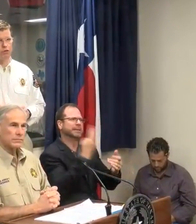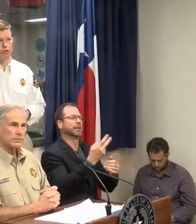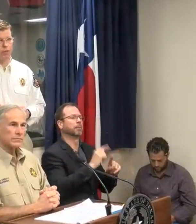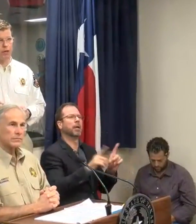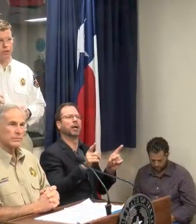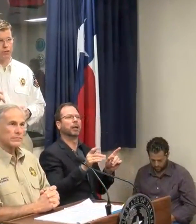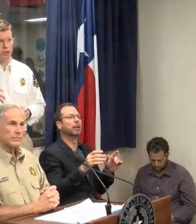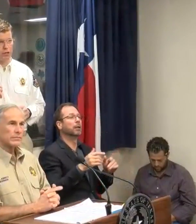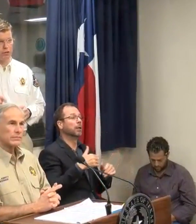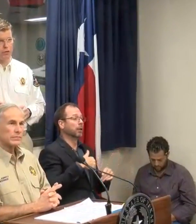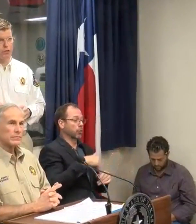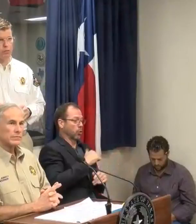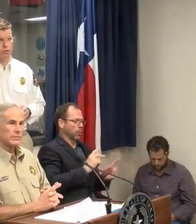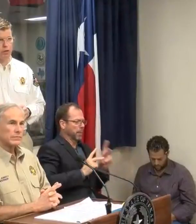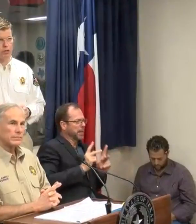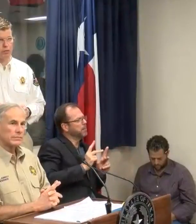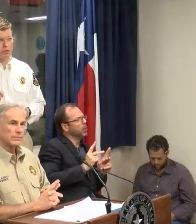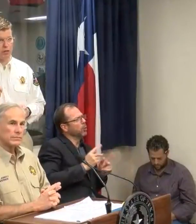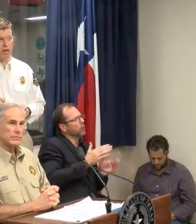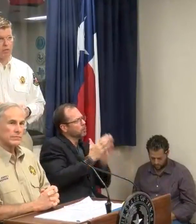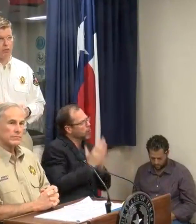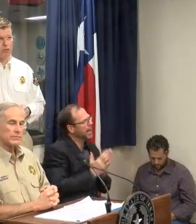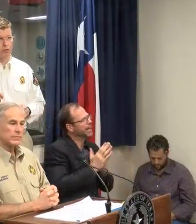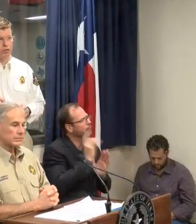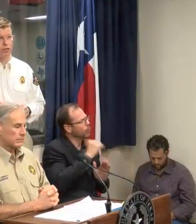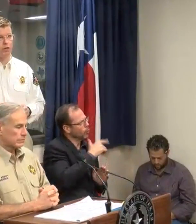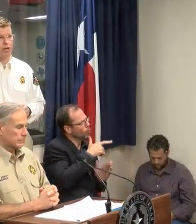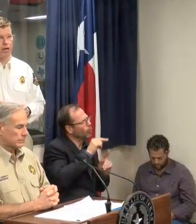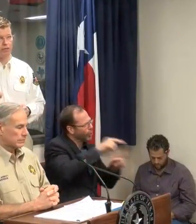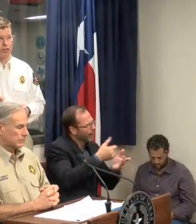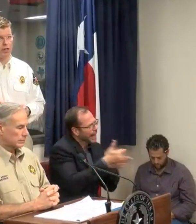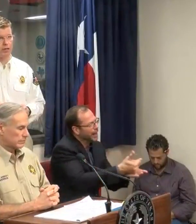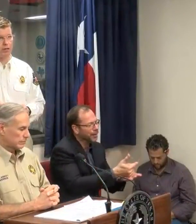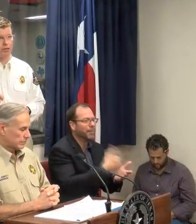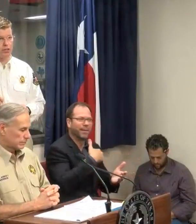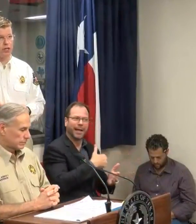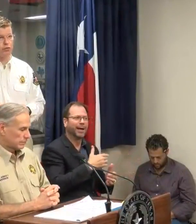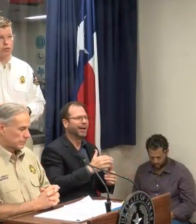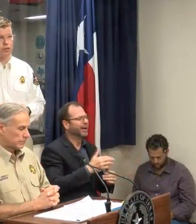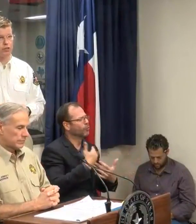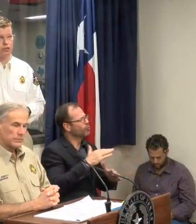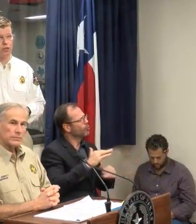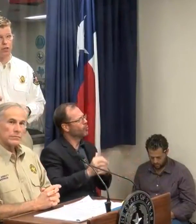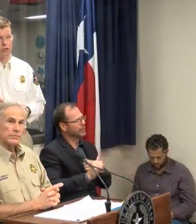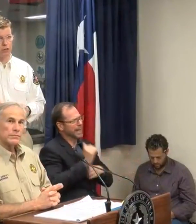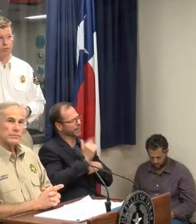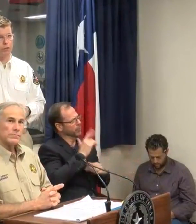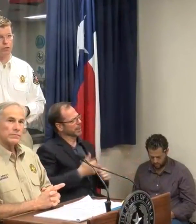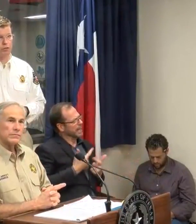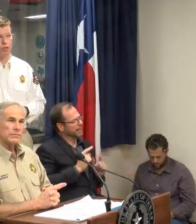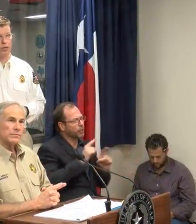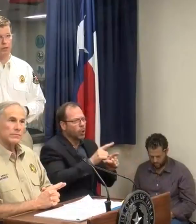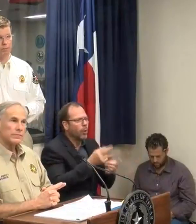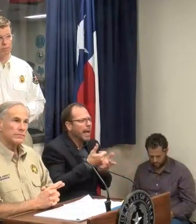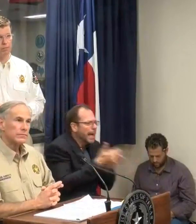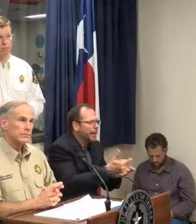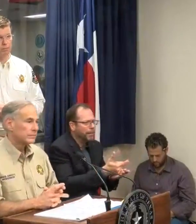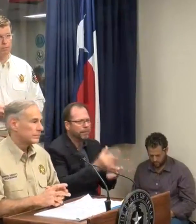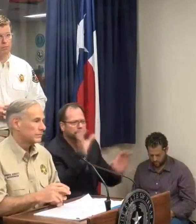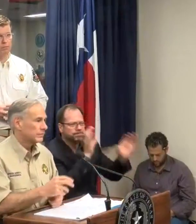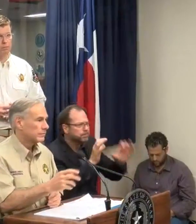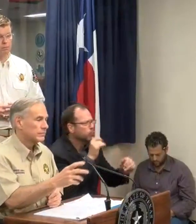to keep our first responders in your thoughts and prayers because they are absolutely risking their lives to get out there in these dangerous conditions to look for those that are in need.